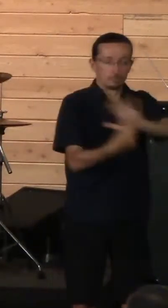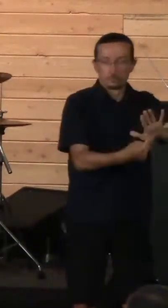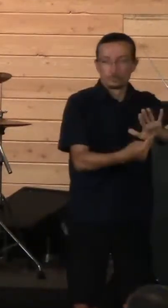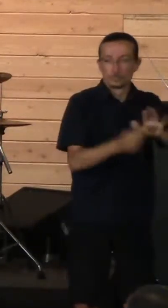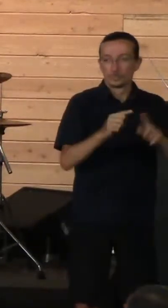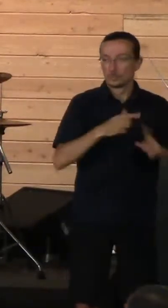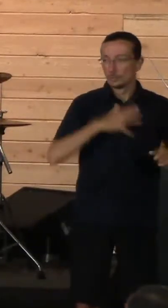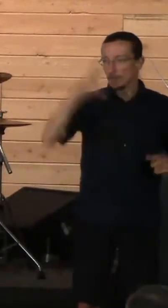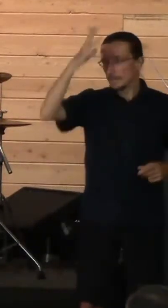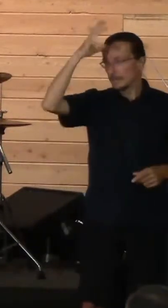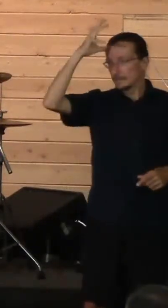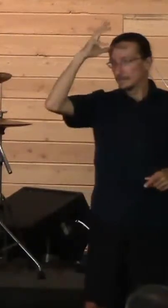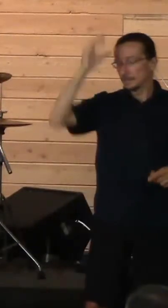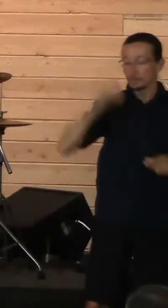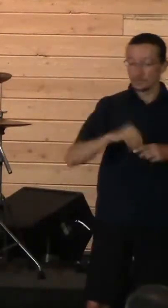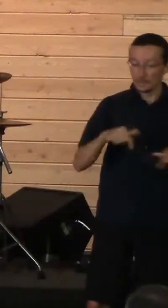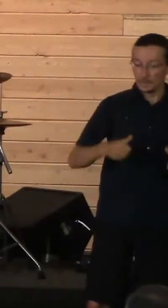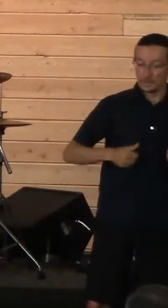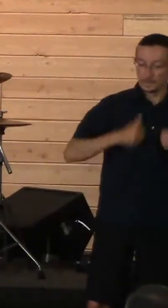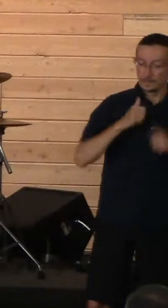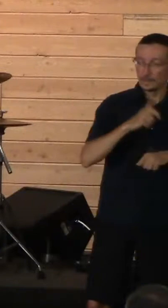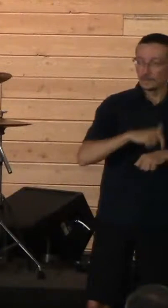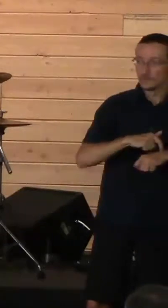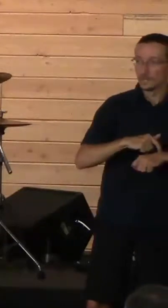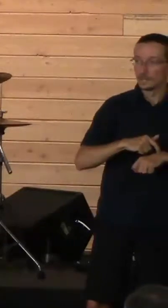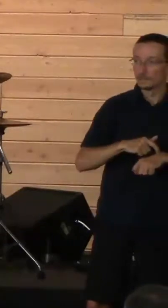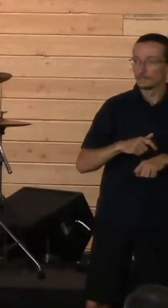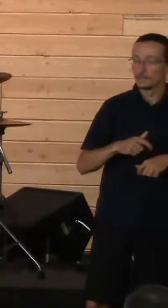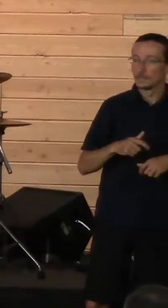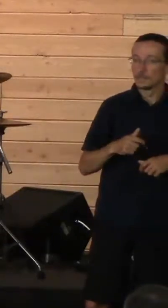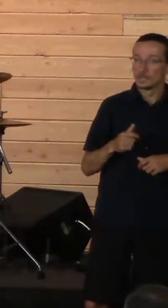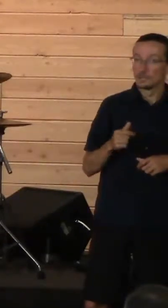And so in this lifetime, I'm not going to have that reconciliation.